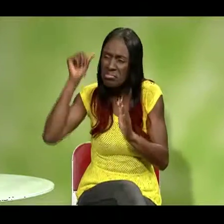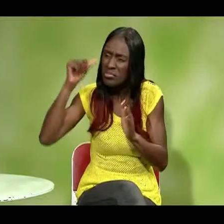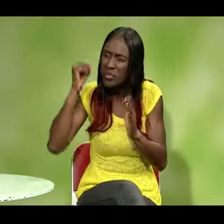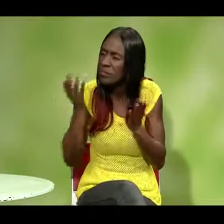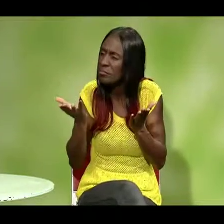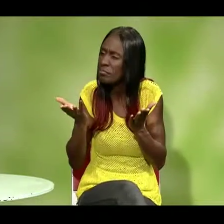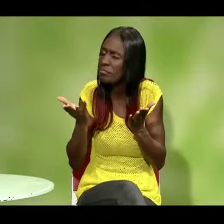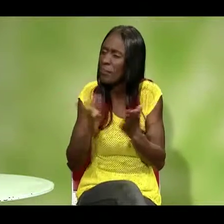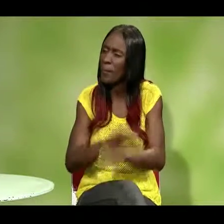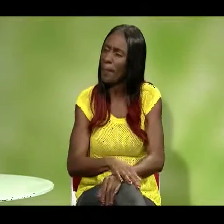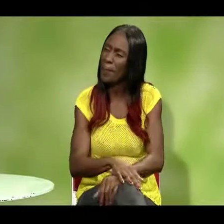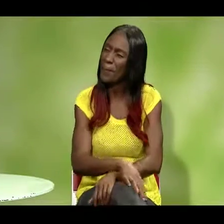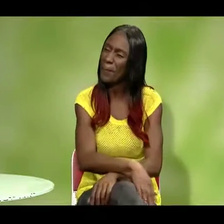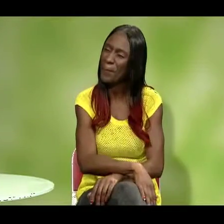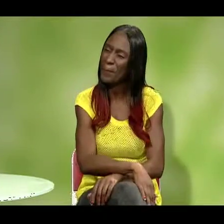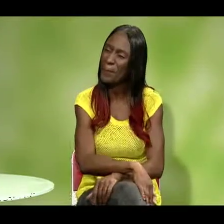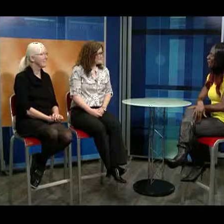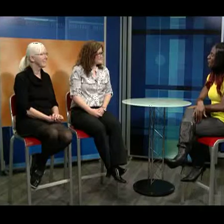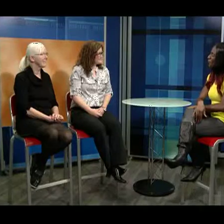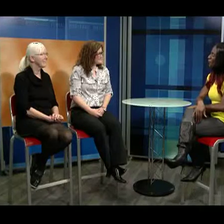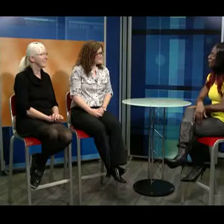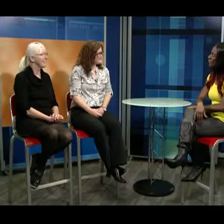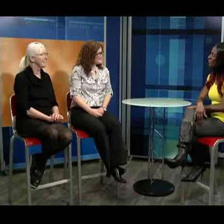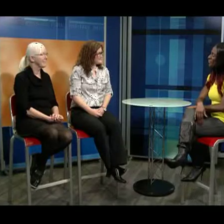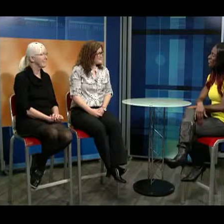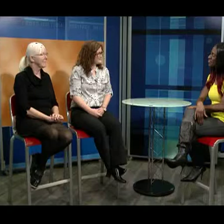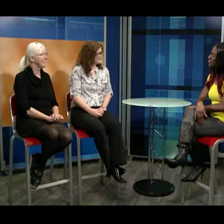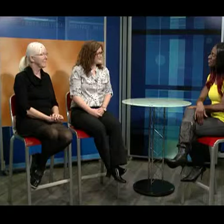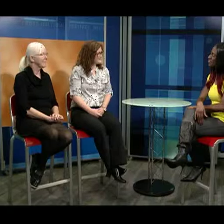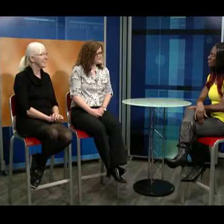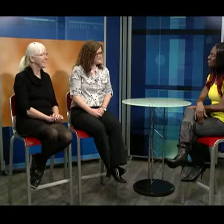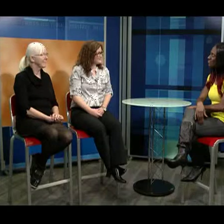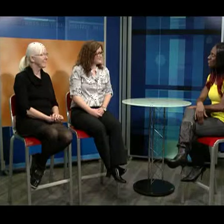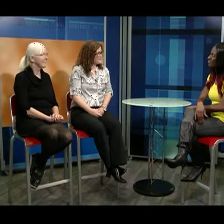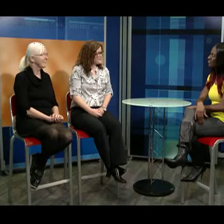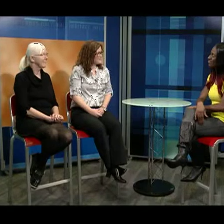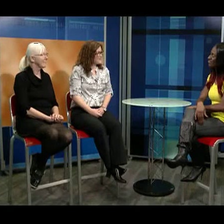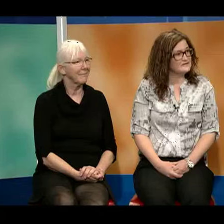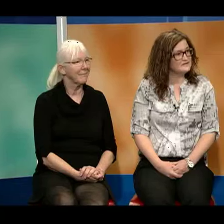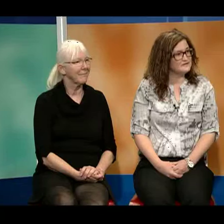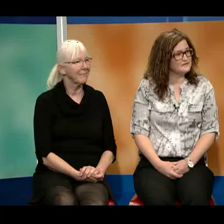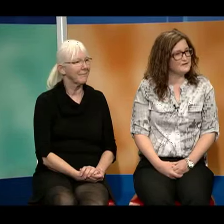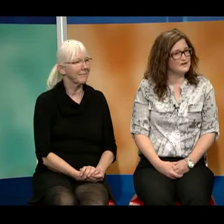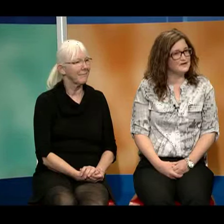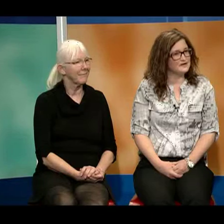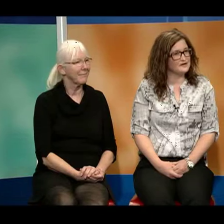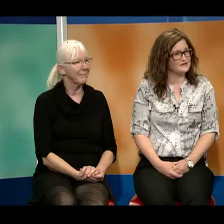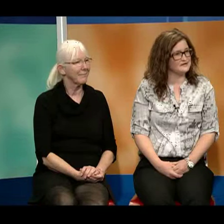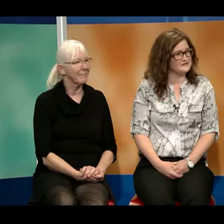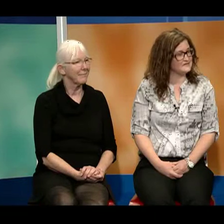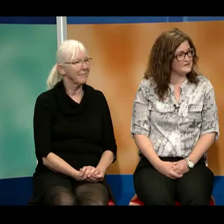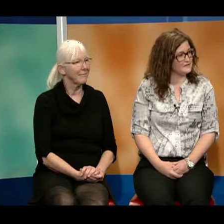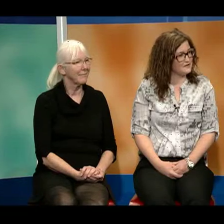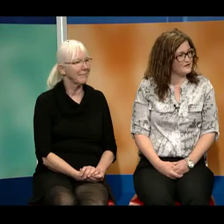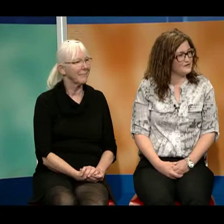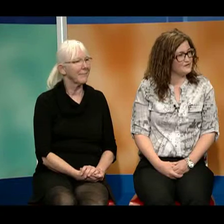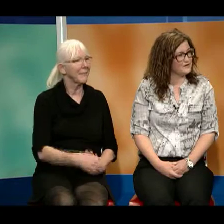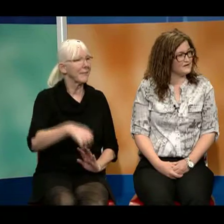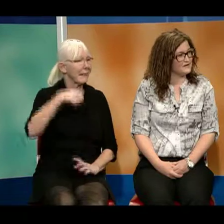now maybe you can share with the audience, what is an audiologist? What do you do? So an audiologist is someone who can